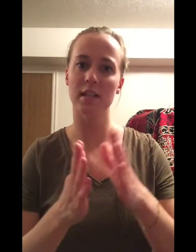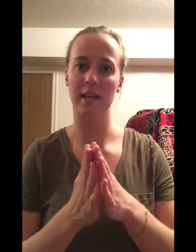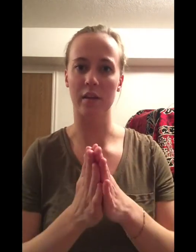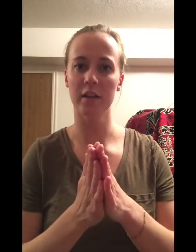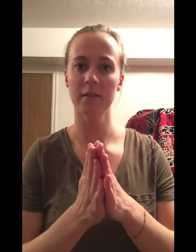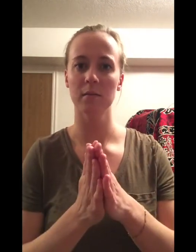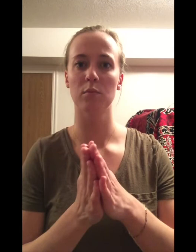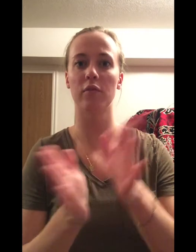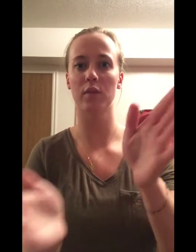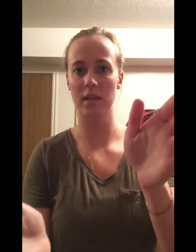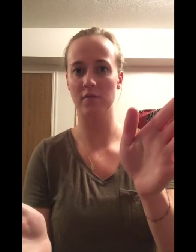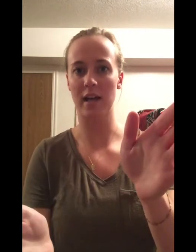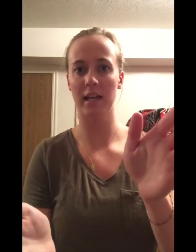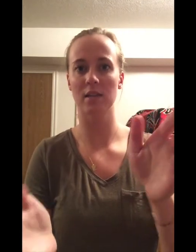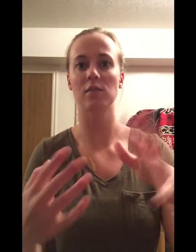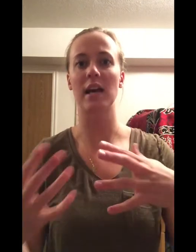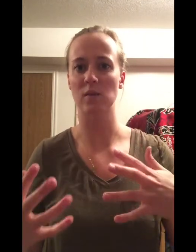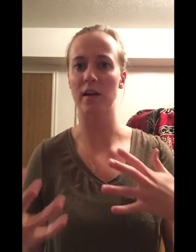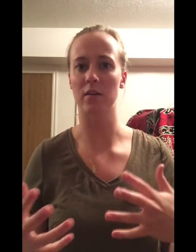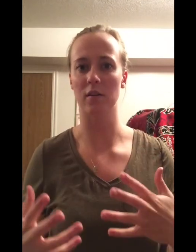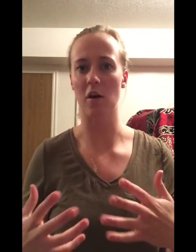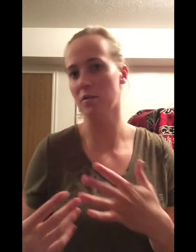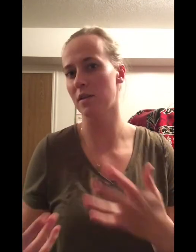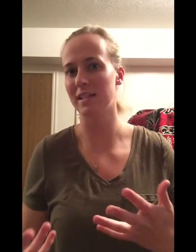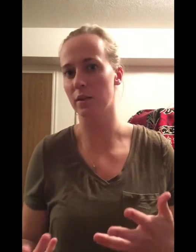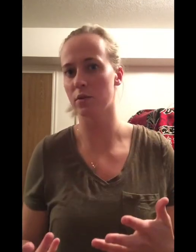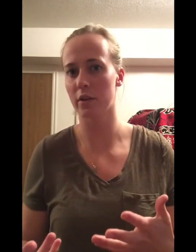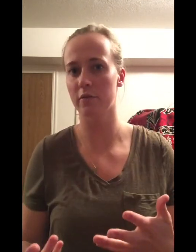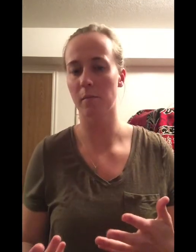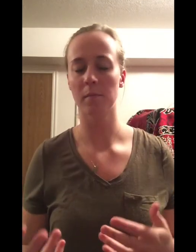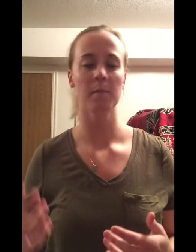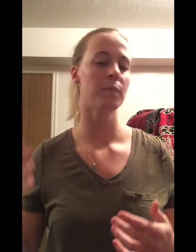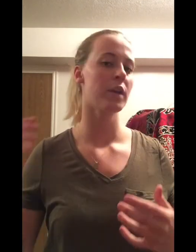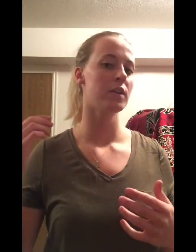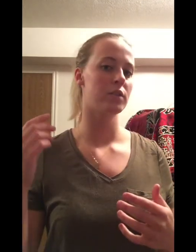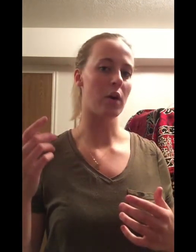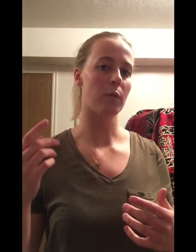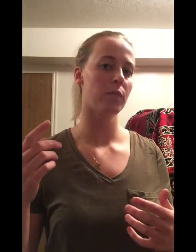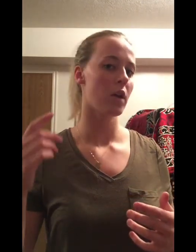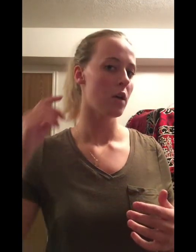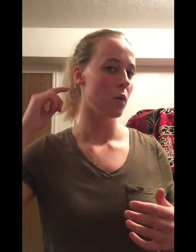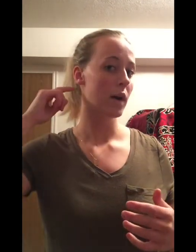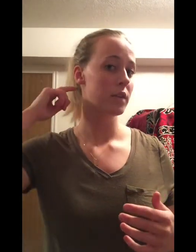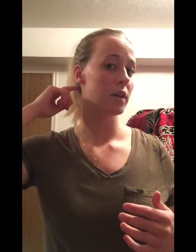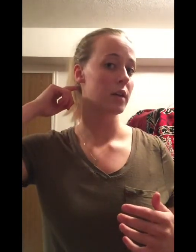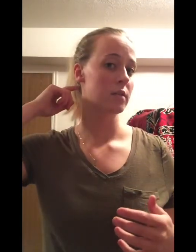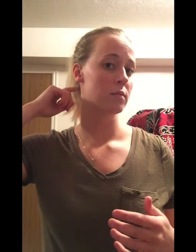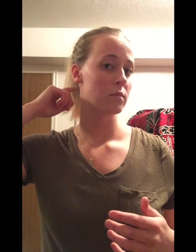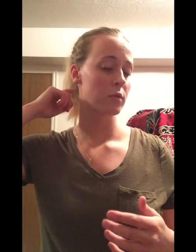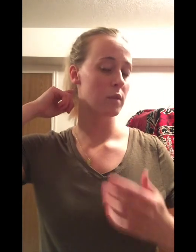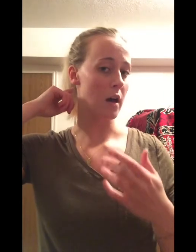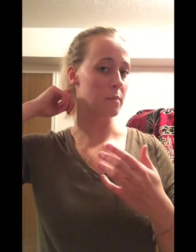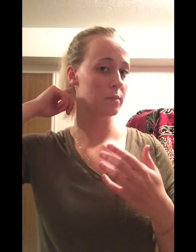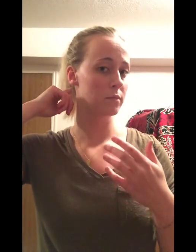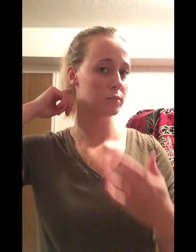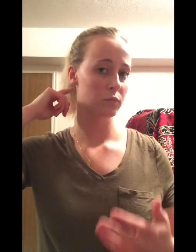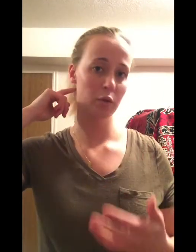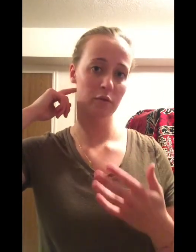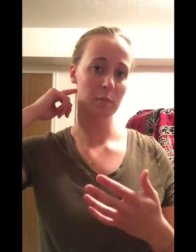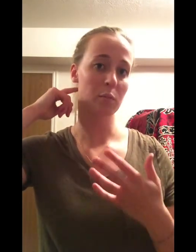together before they divide again, so that's why they're called a single nerve. So what the root from the